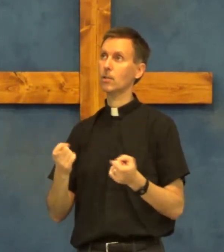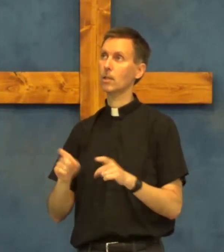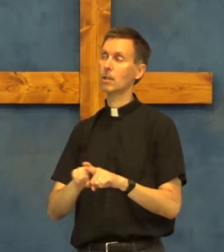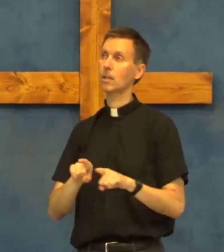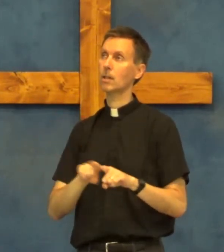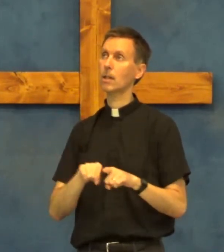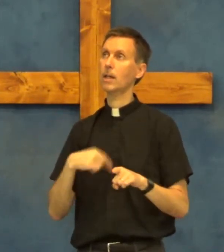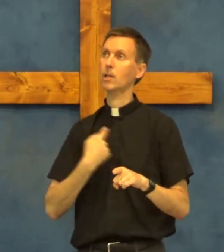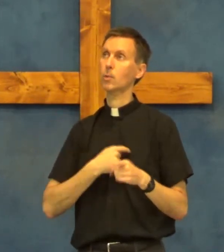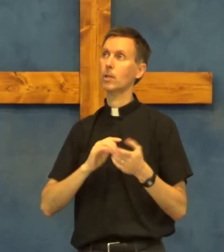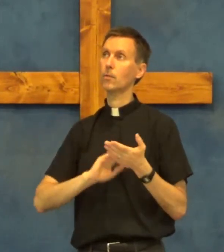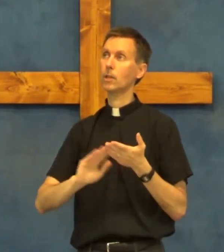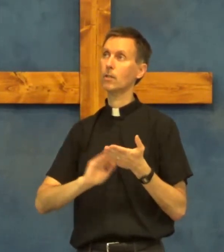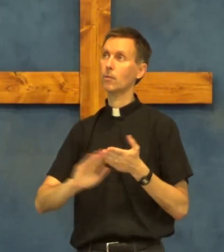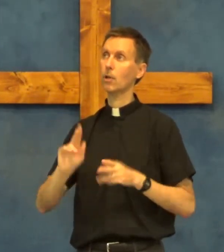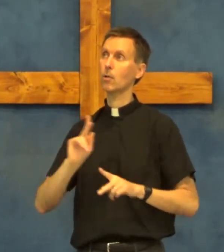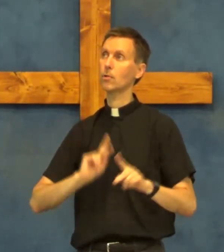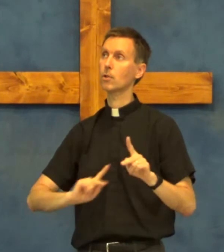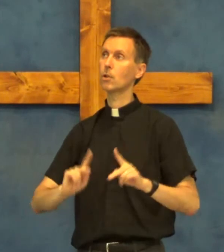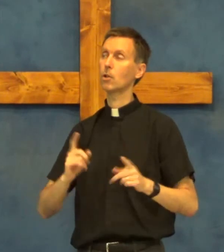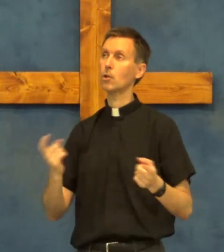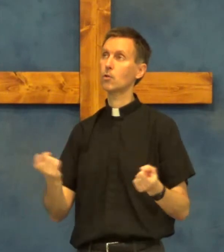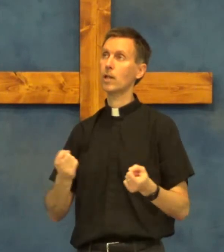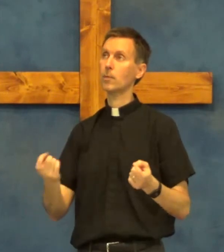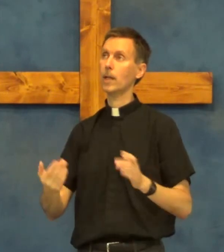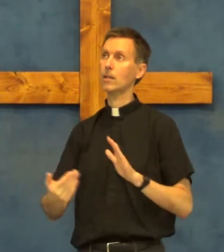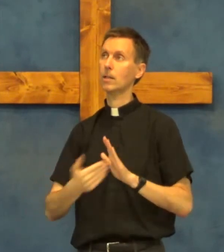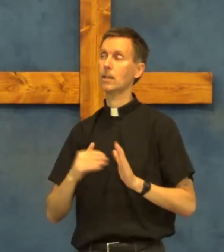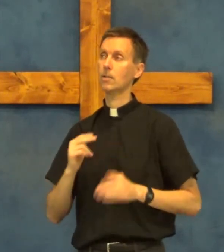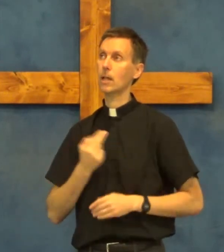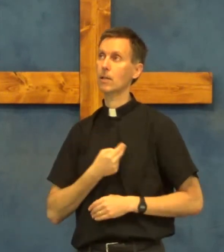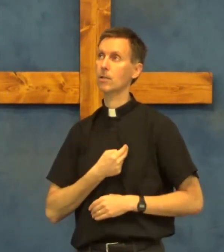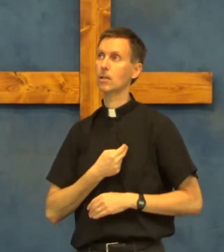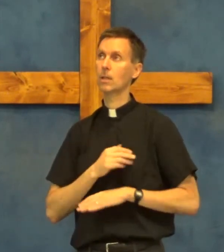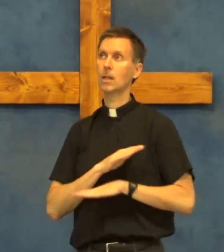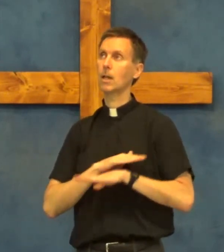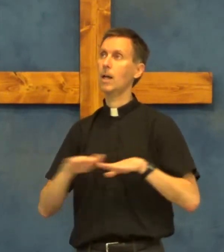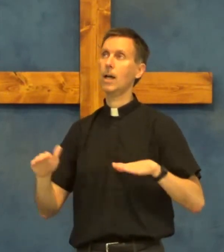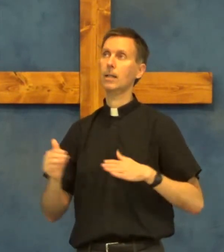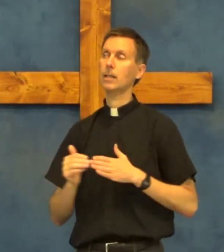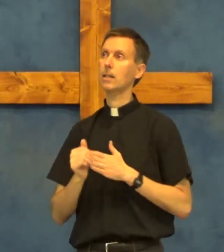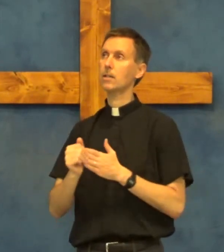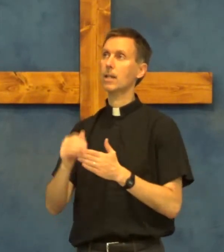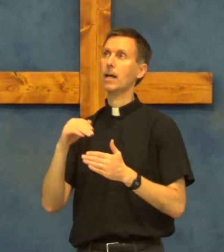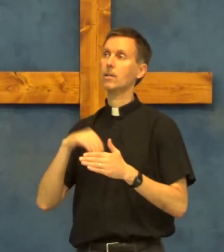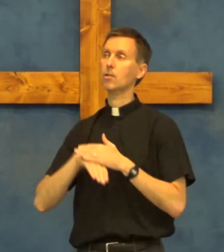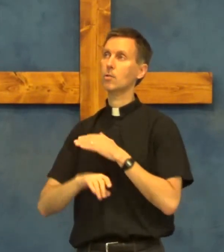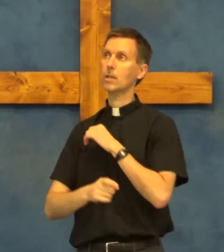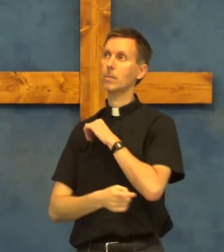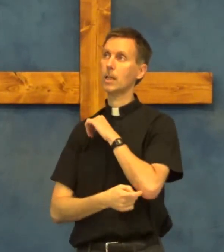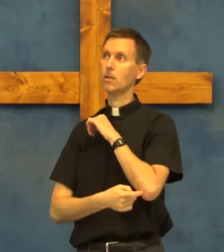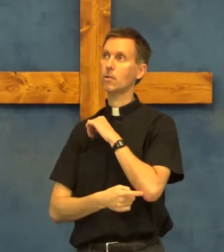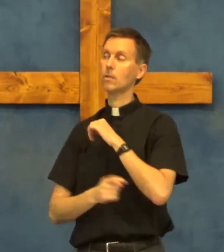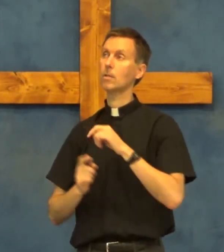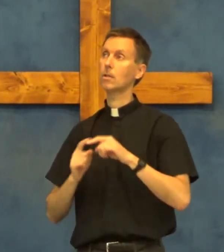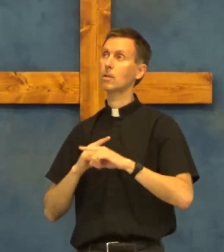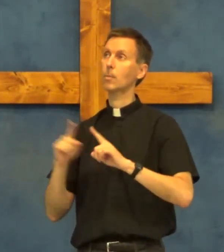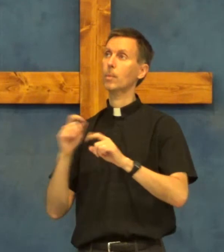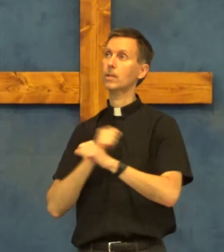as we forgive those who trespass against us and lead us not into temptation but